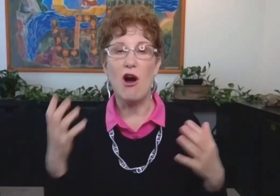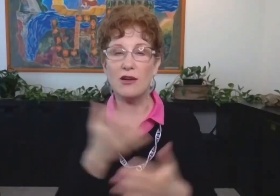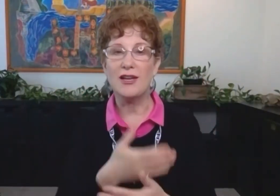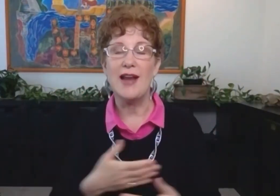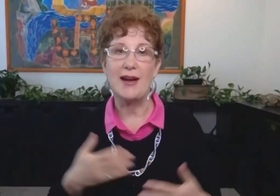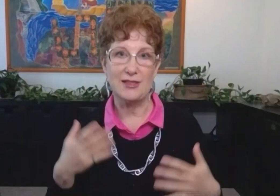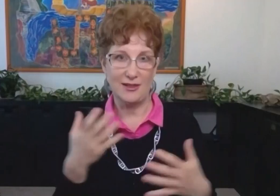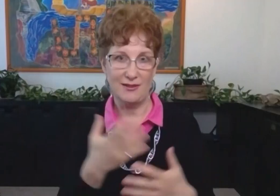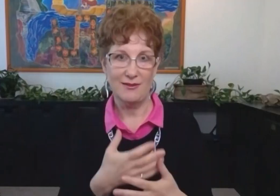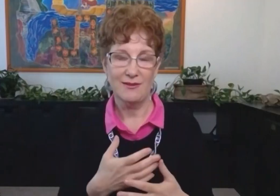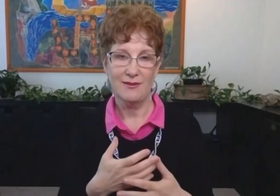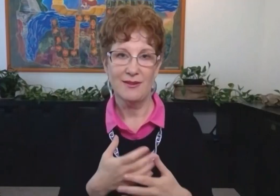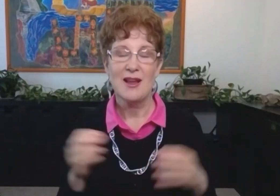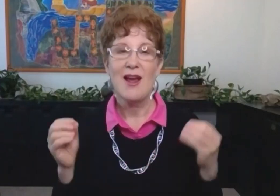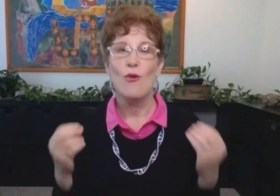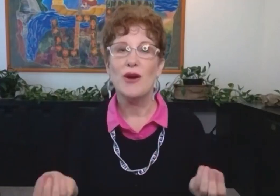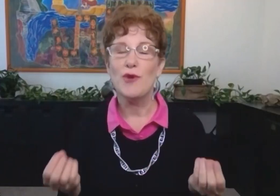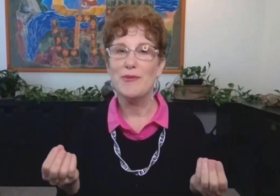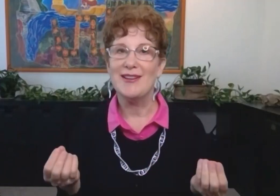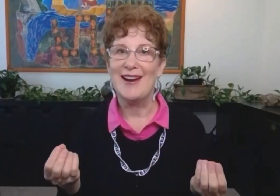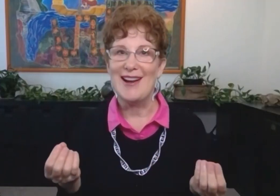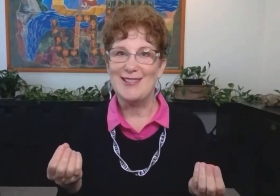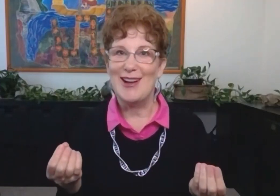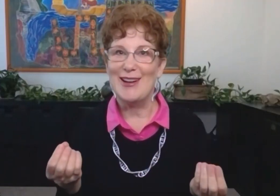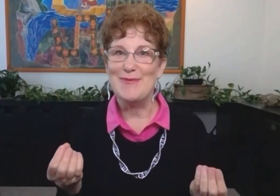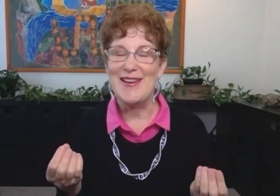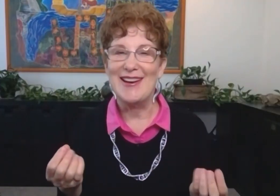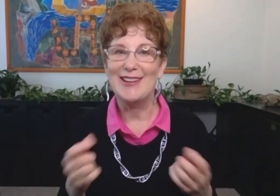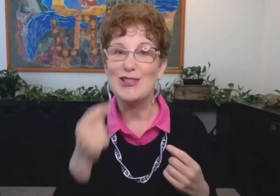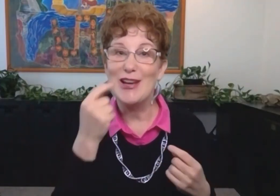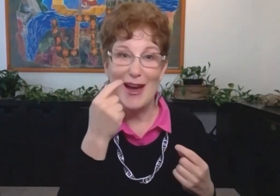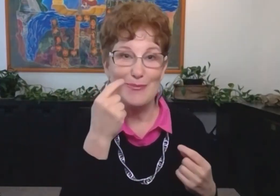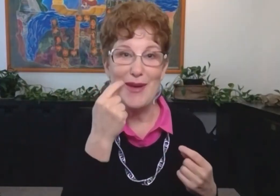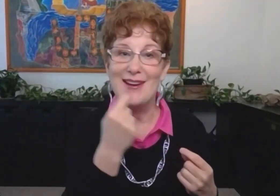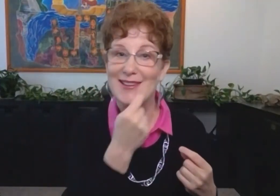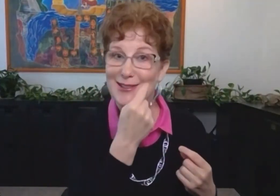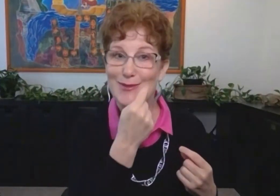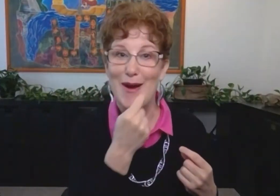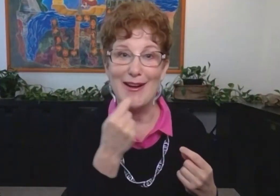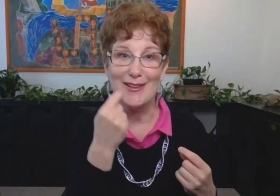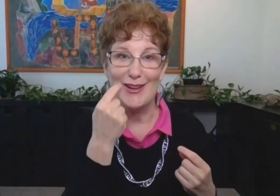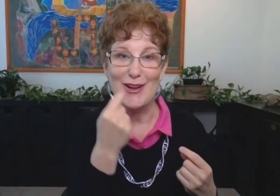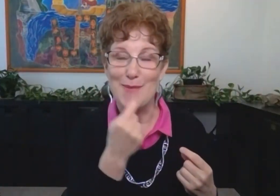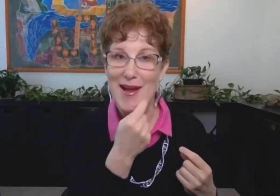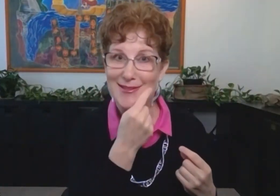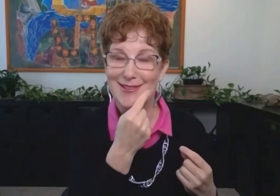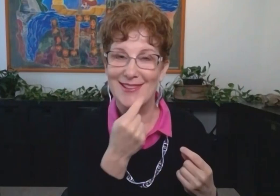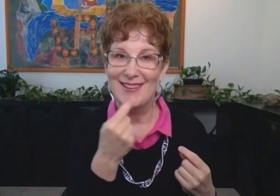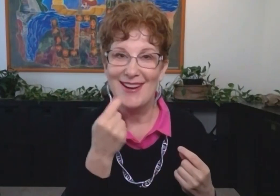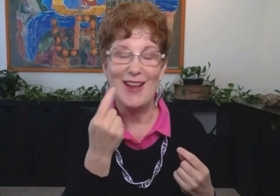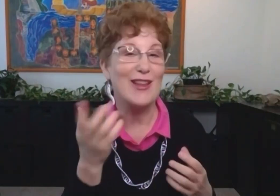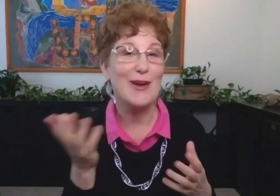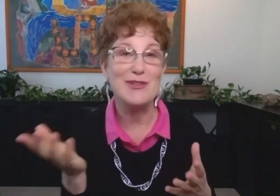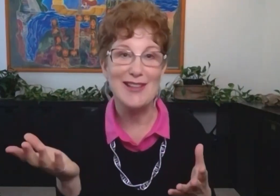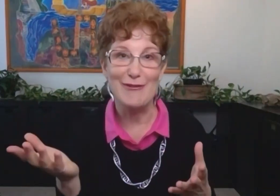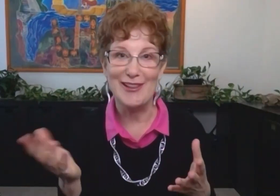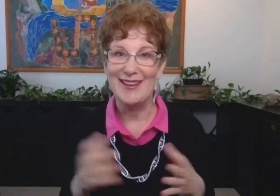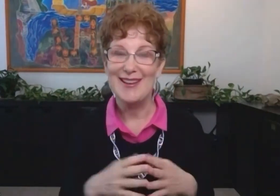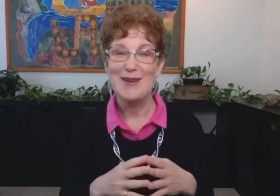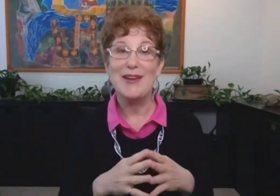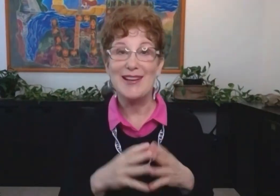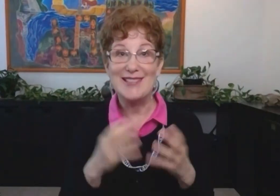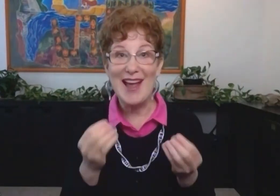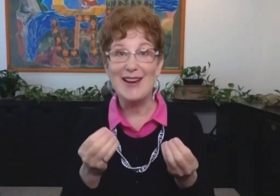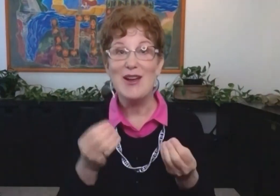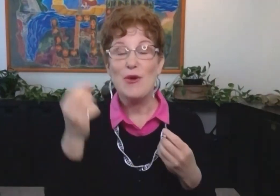emotions are all connected. One woman that I saw in a meeting, she had painted a smile on her mask. I thought that was